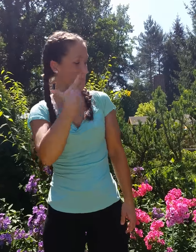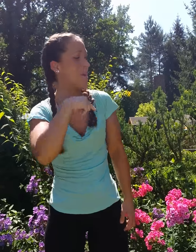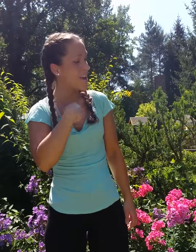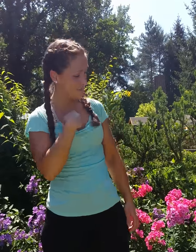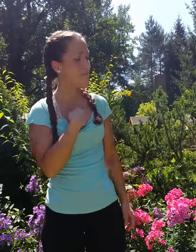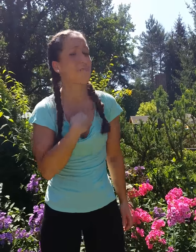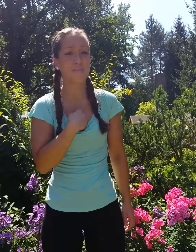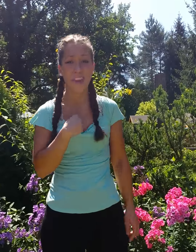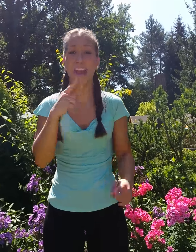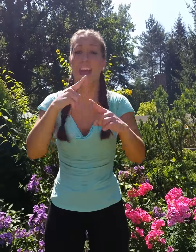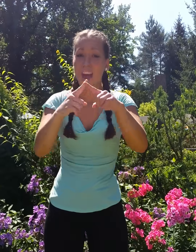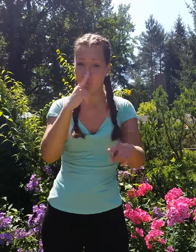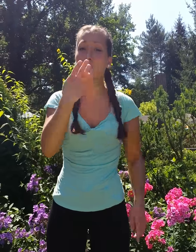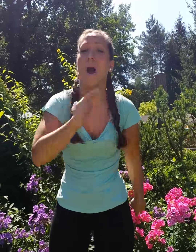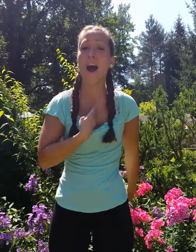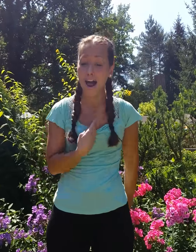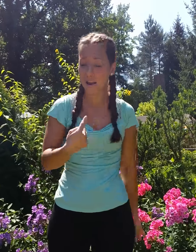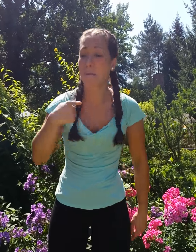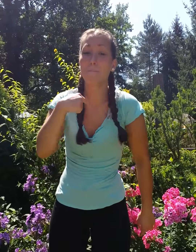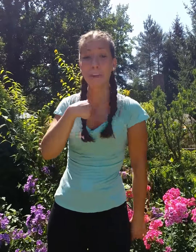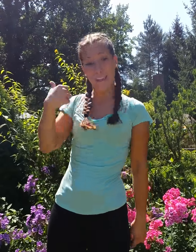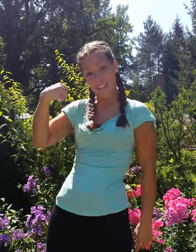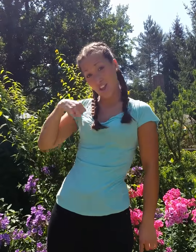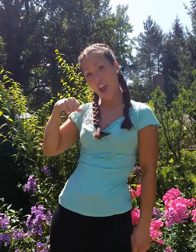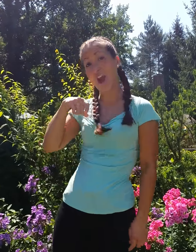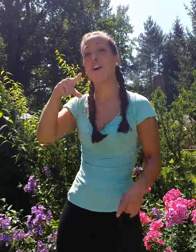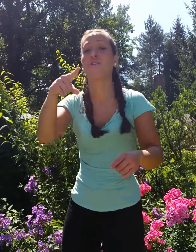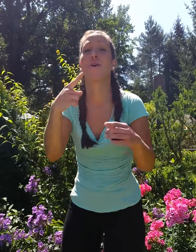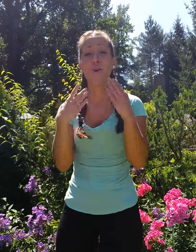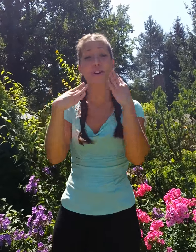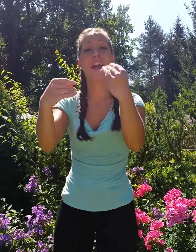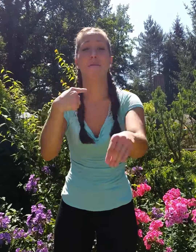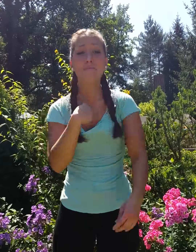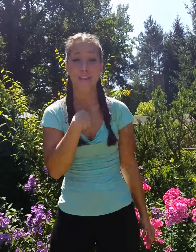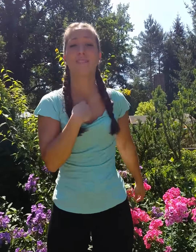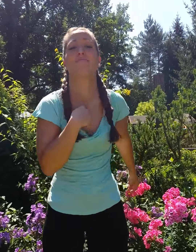And if you want me, but you've got me